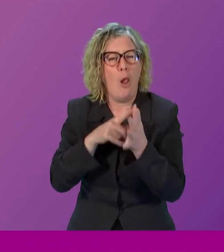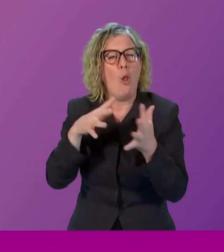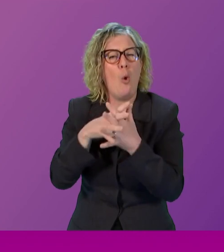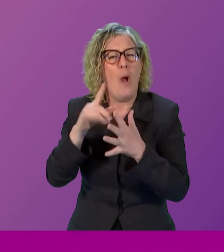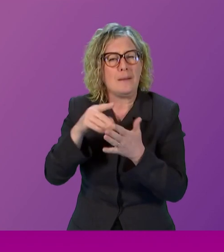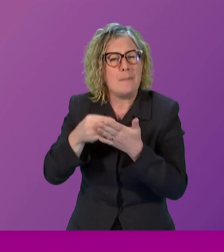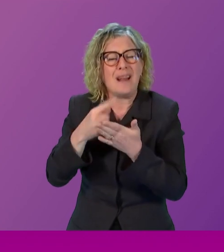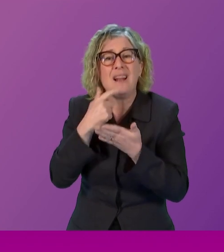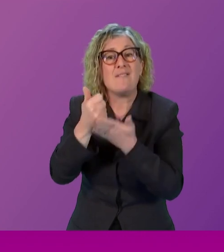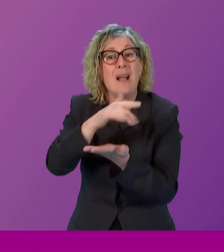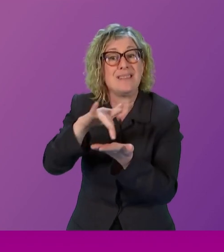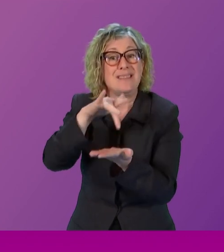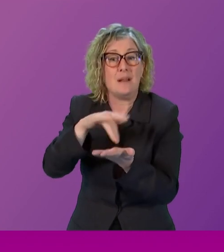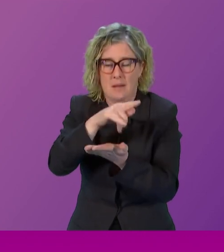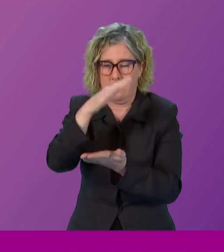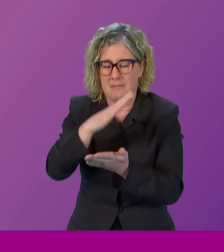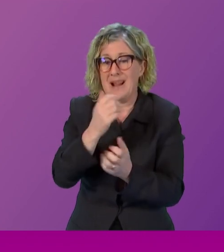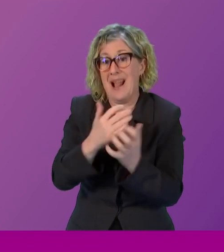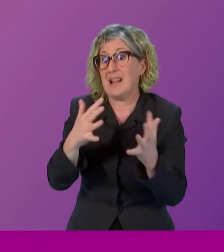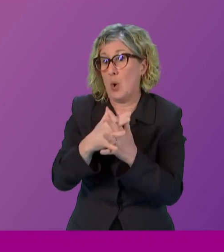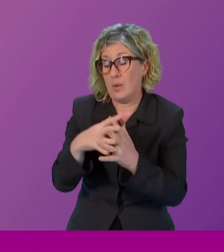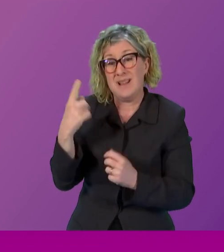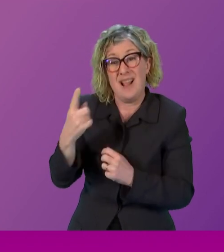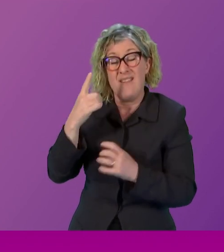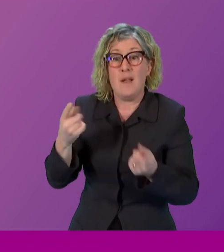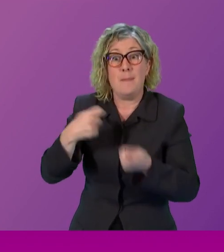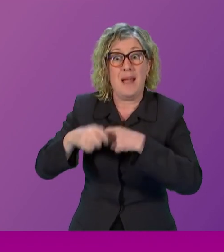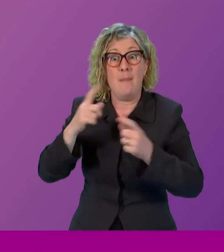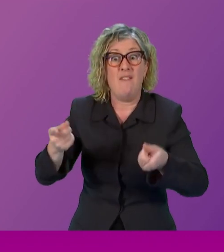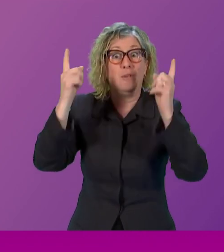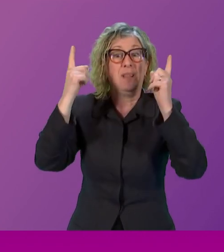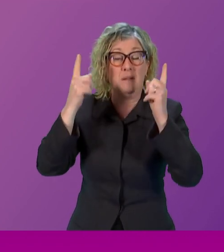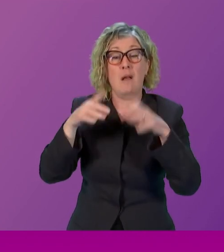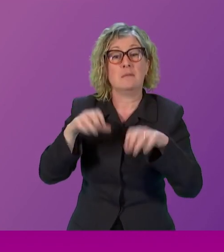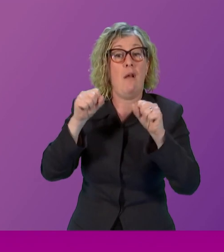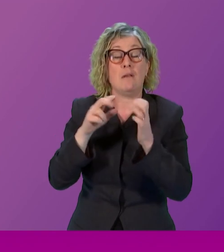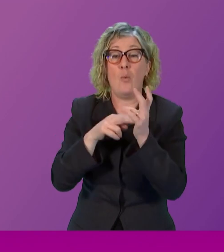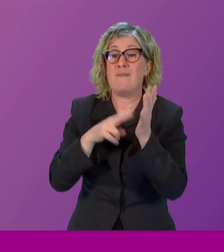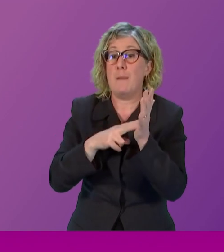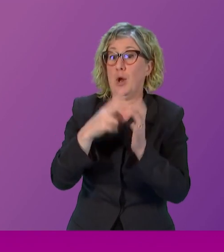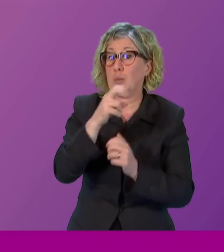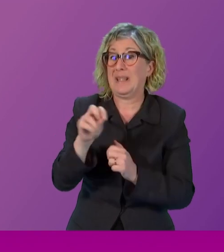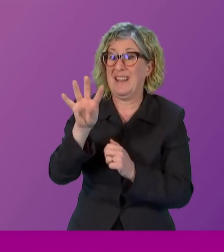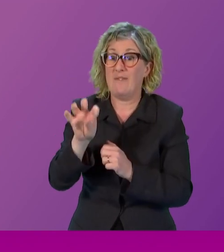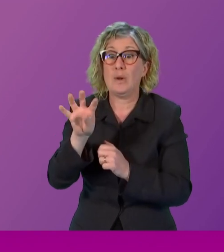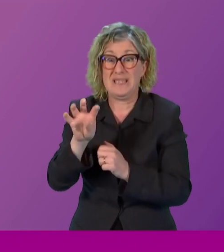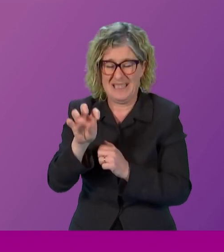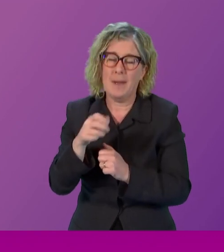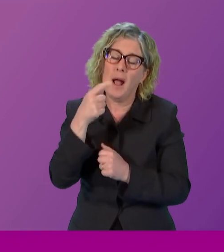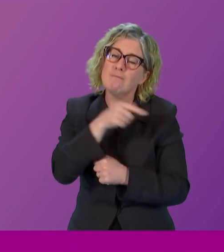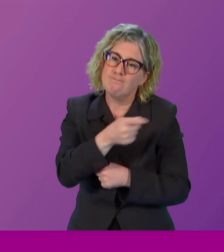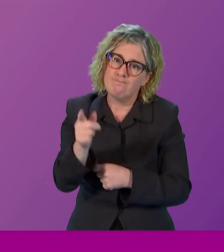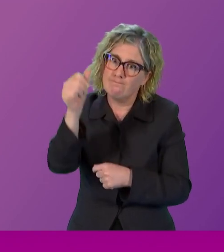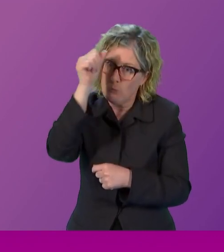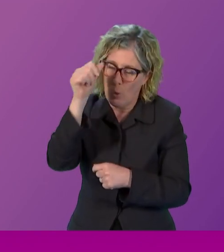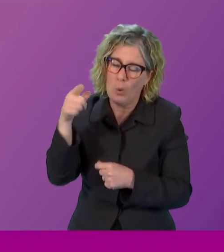Member for Glasgow Southside, First Minister since November 2014. As you know, she has recently announced her intention